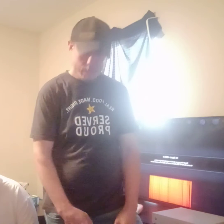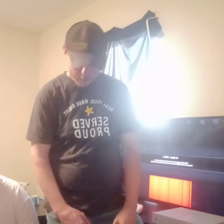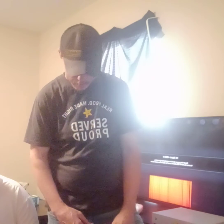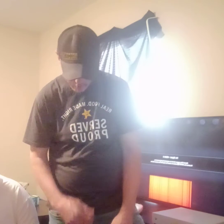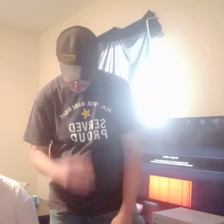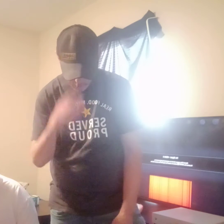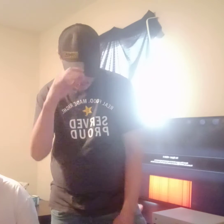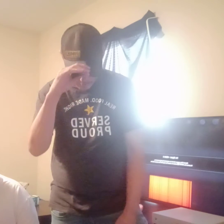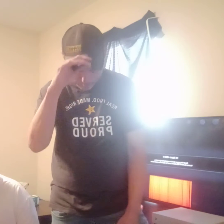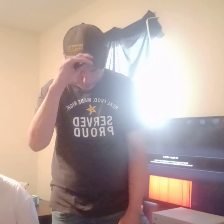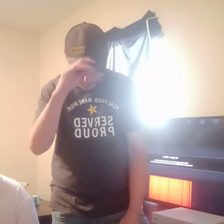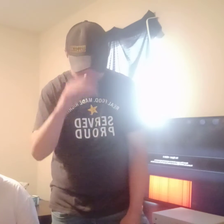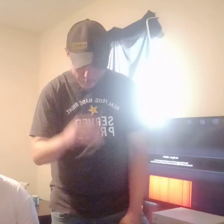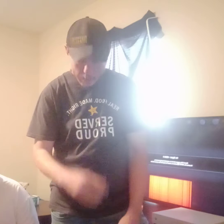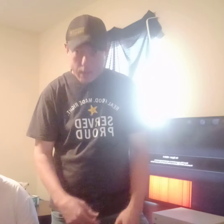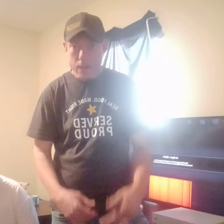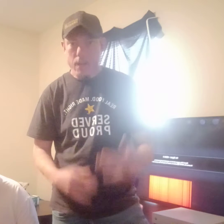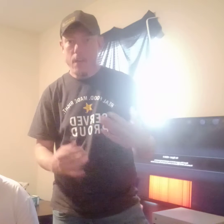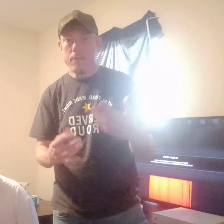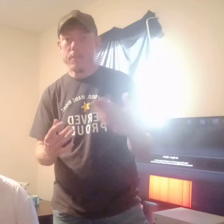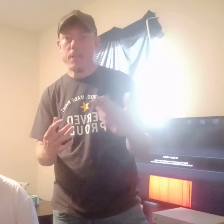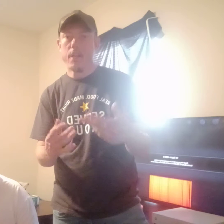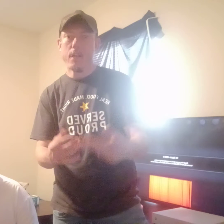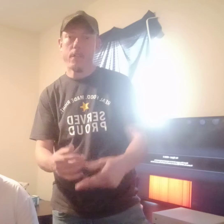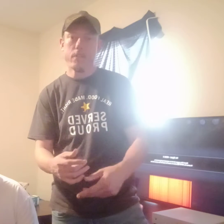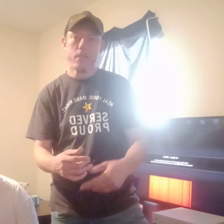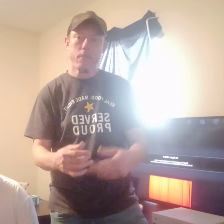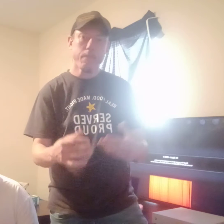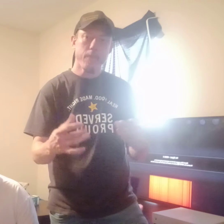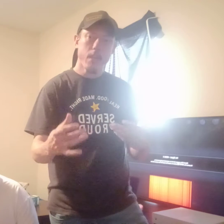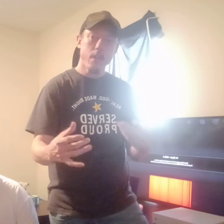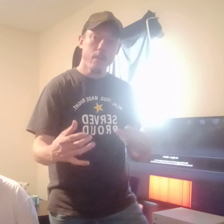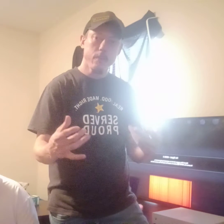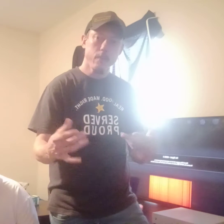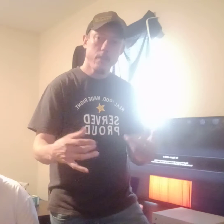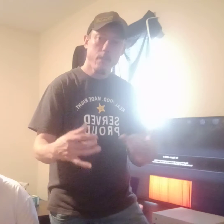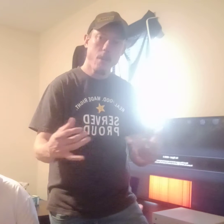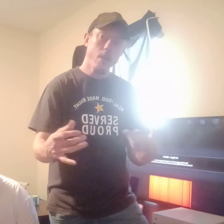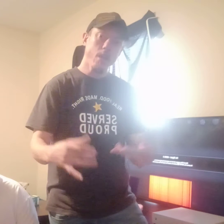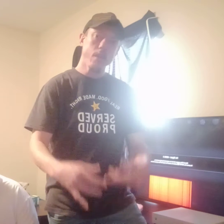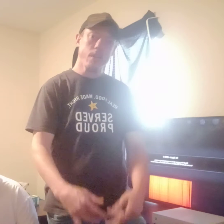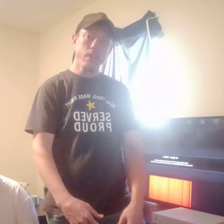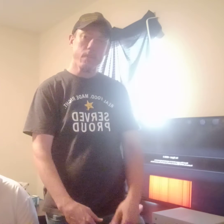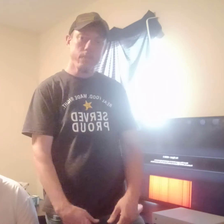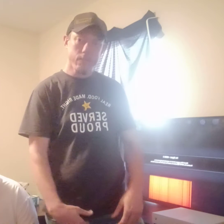every time you feel the love,